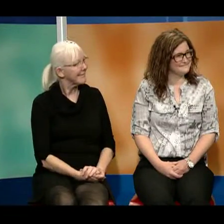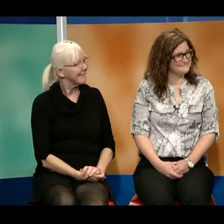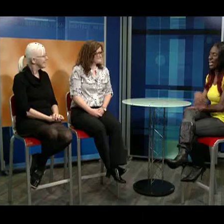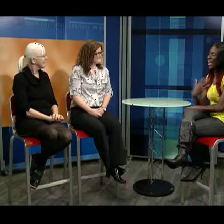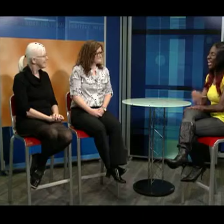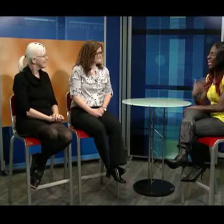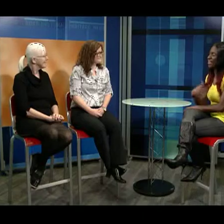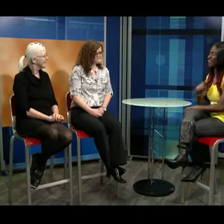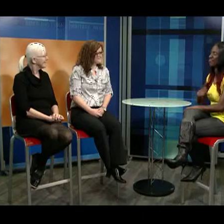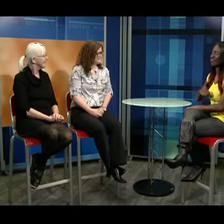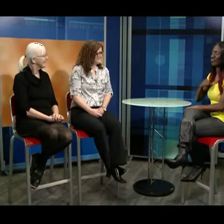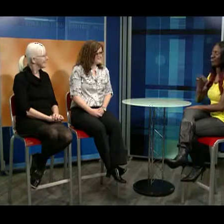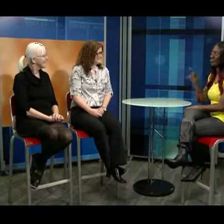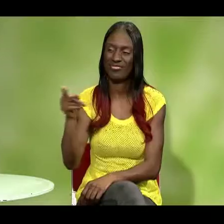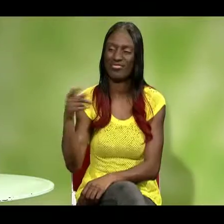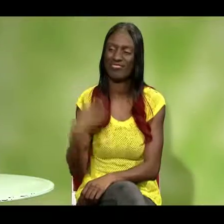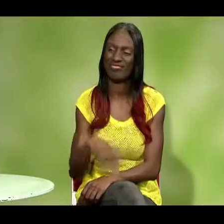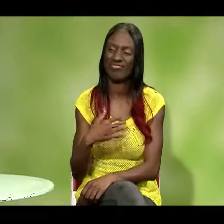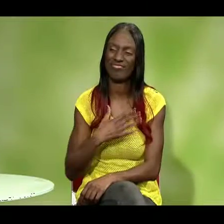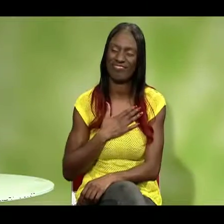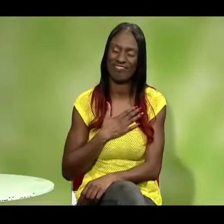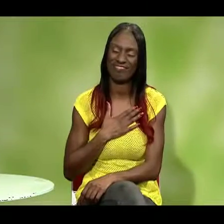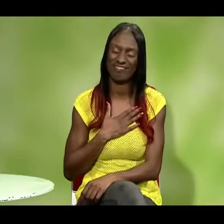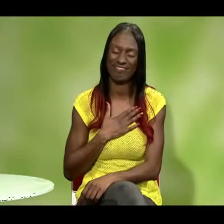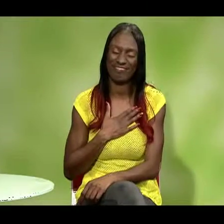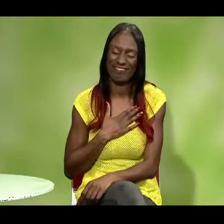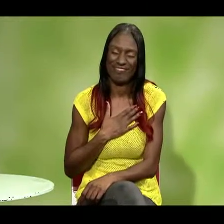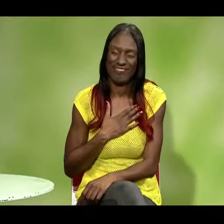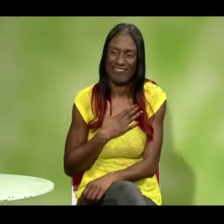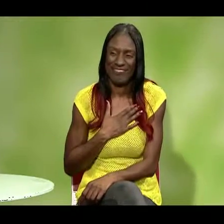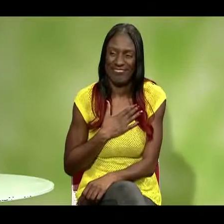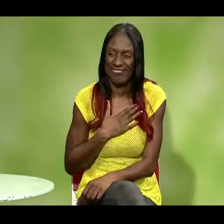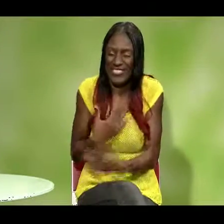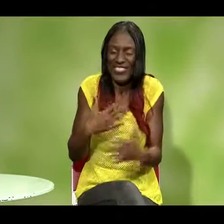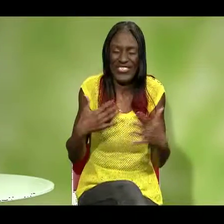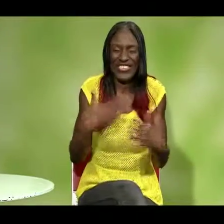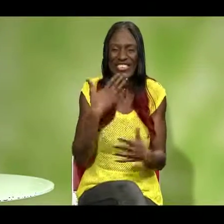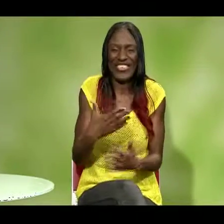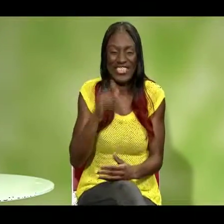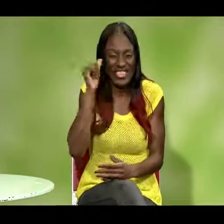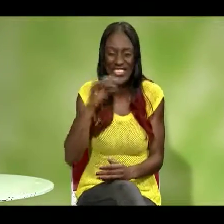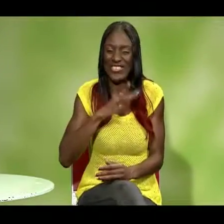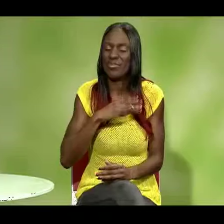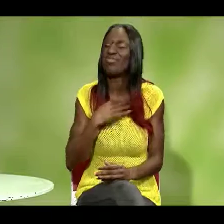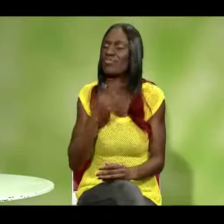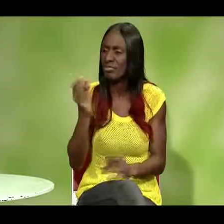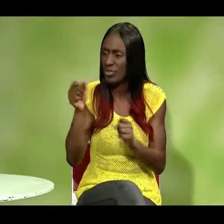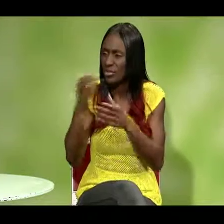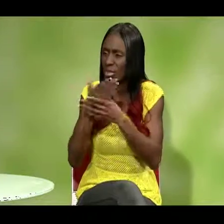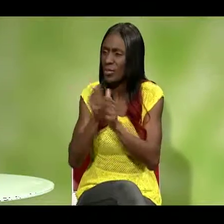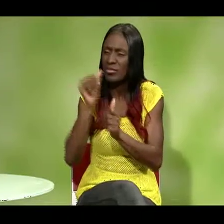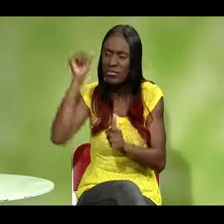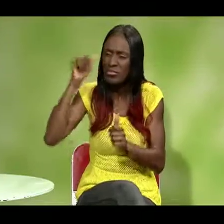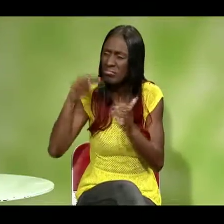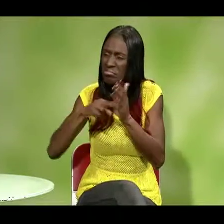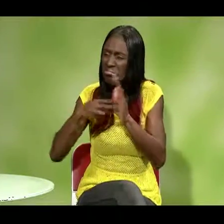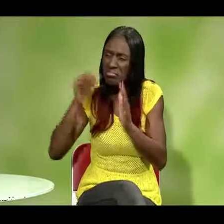Wow. Wow. I'm really proud you did that. That's a really touching story. It, you know, sort of gives me chills. So